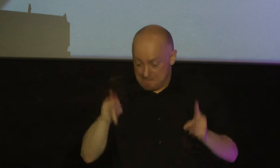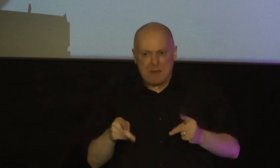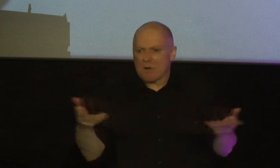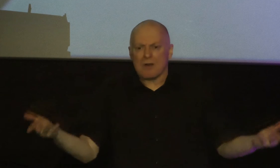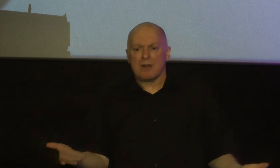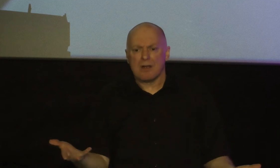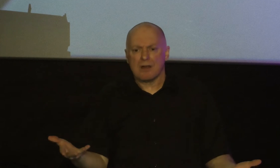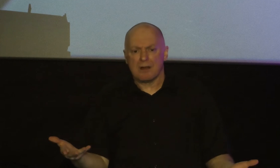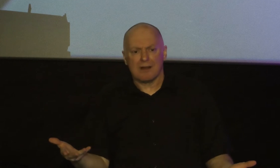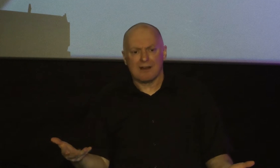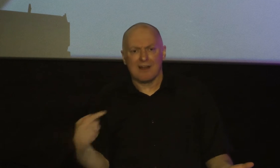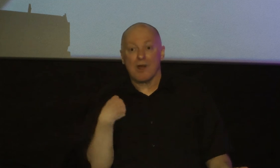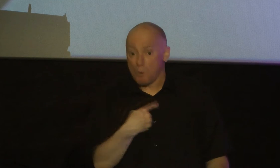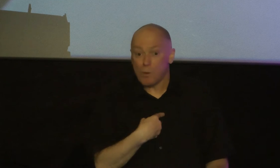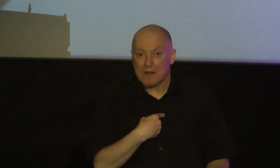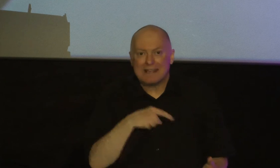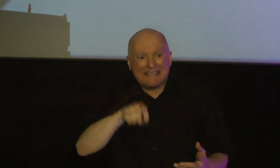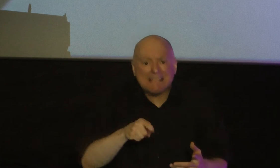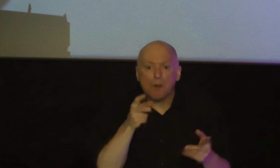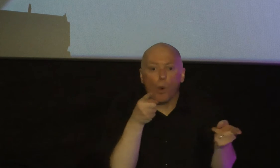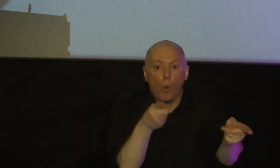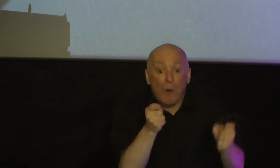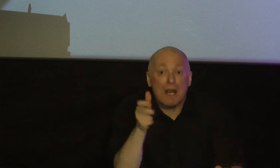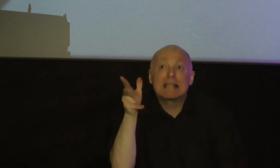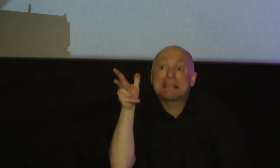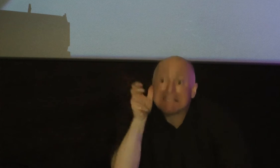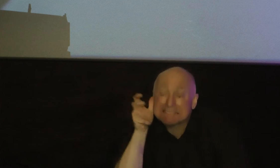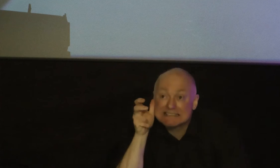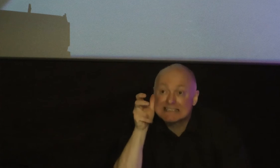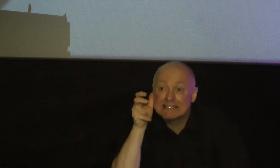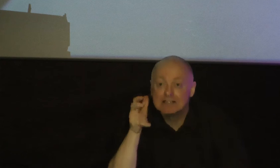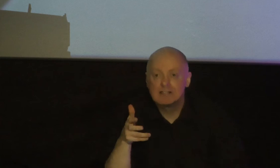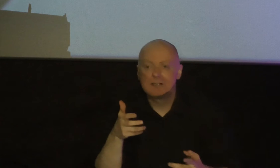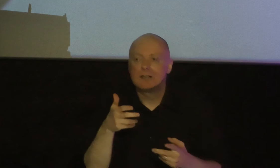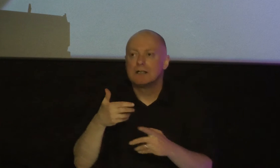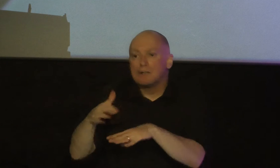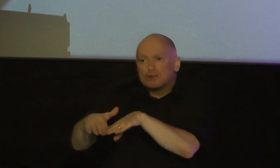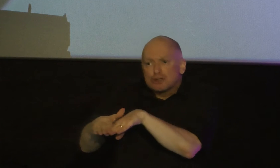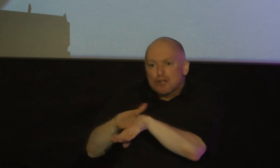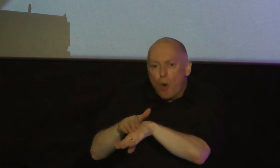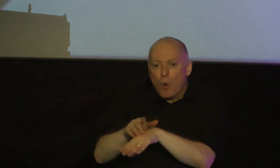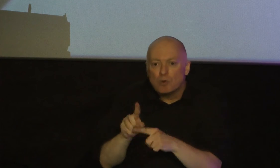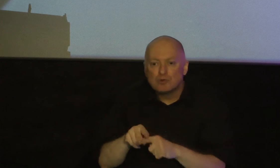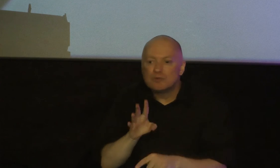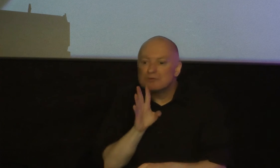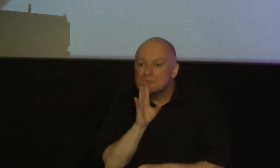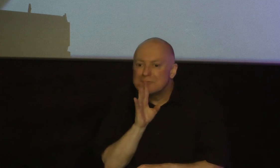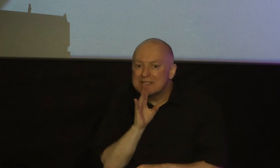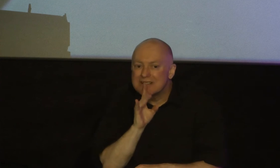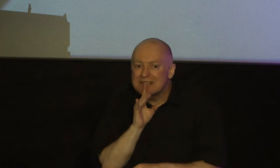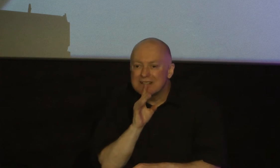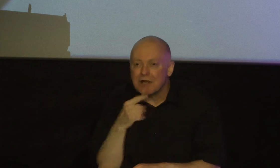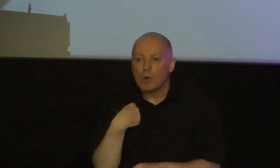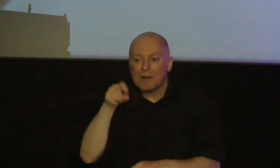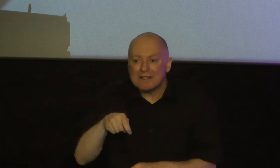quick to listen we are people who are slow to speak we are people who are slow